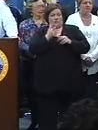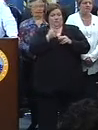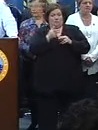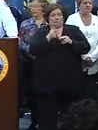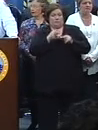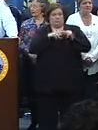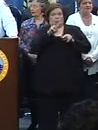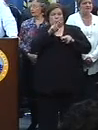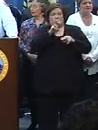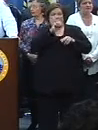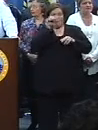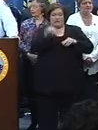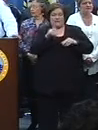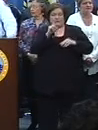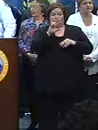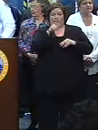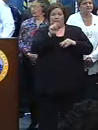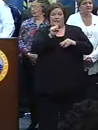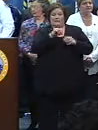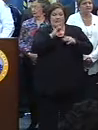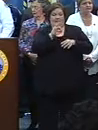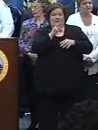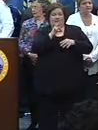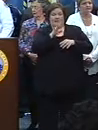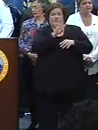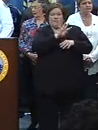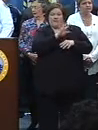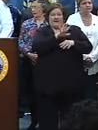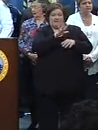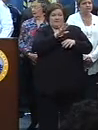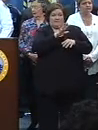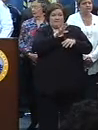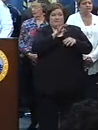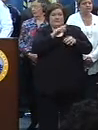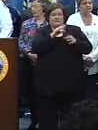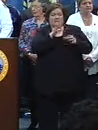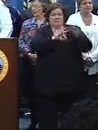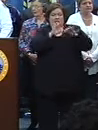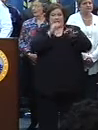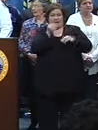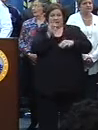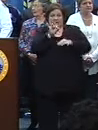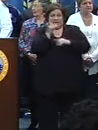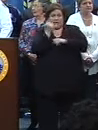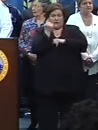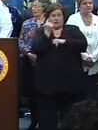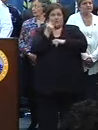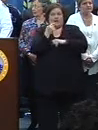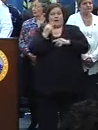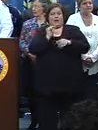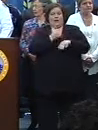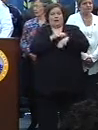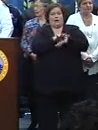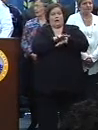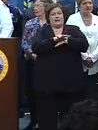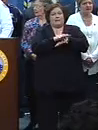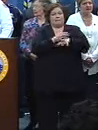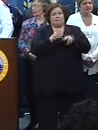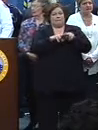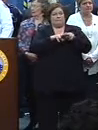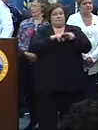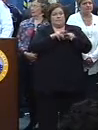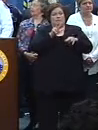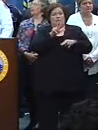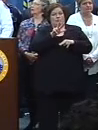200%. The drug arrests in the 8th District were 45 cases this year compared to 18 last year, and our parade route personnel added an